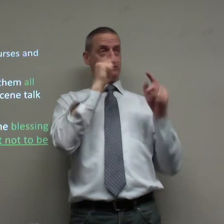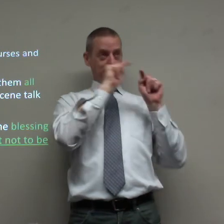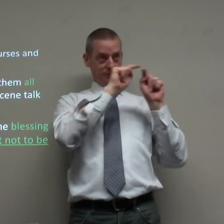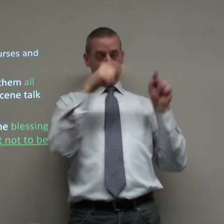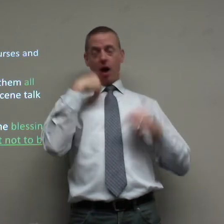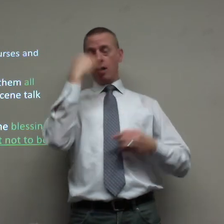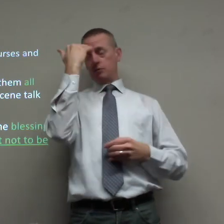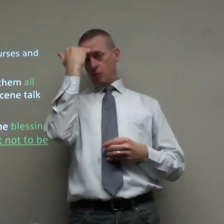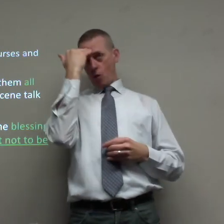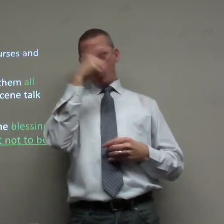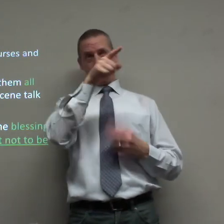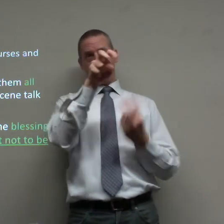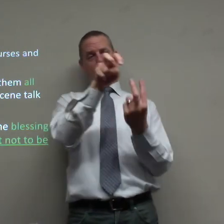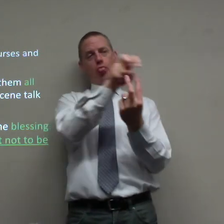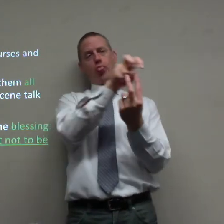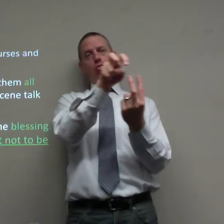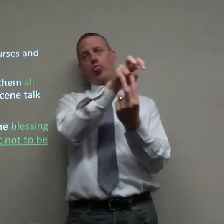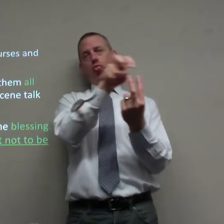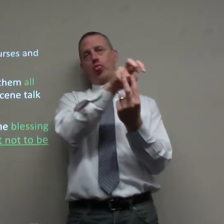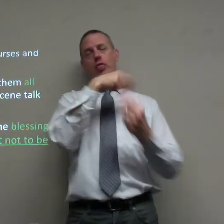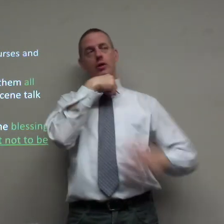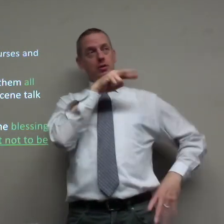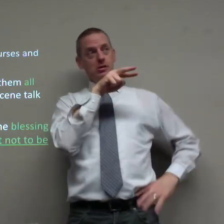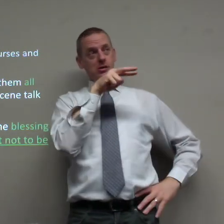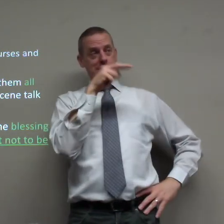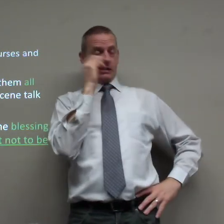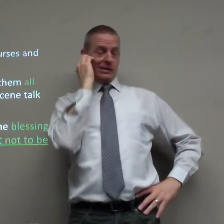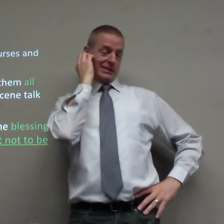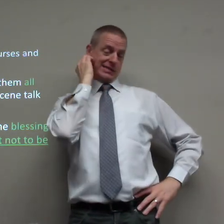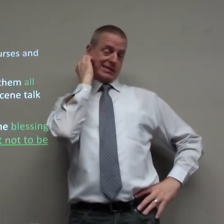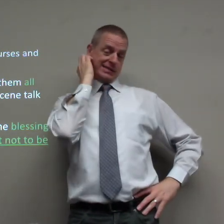I've seen Christians do it all the time switch between the two